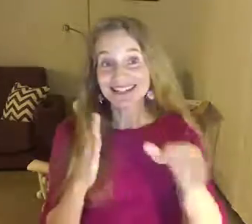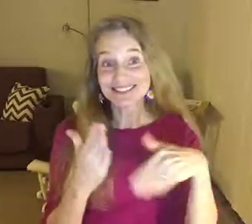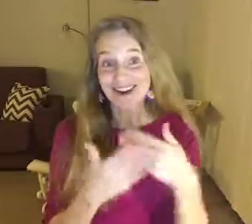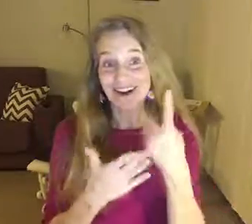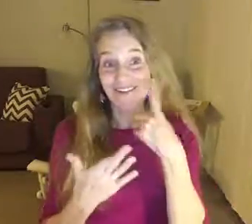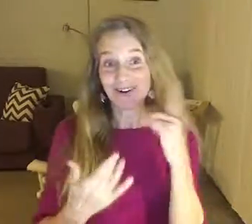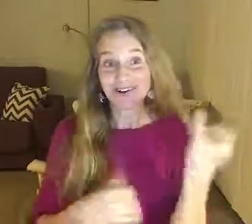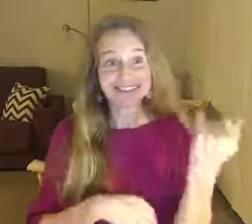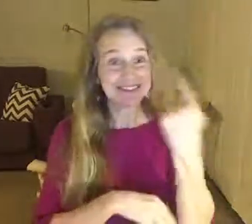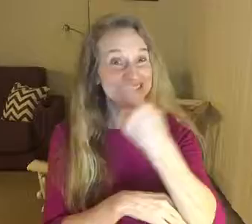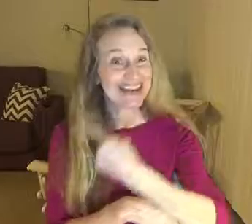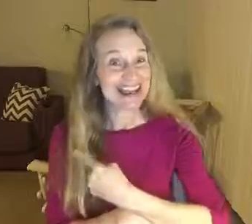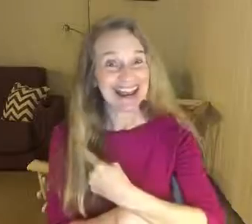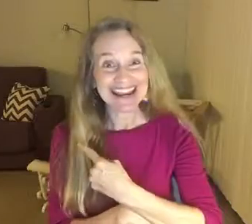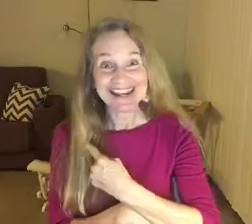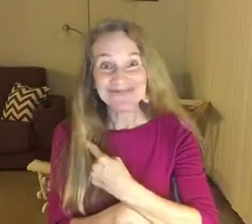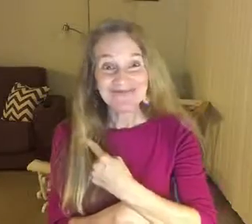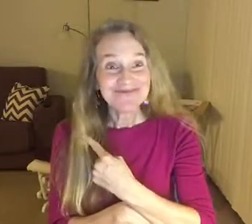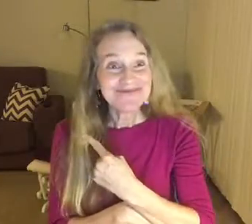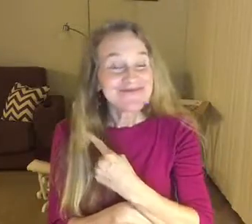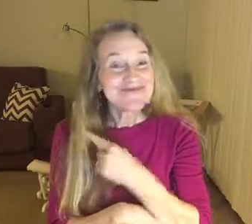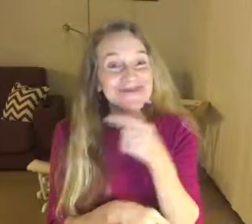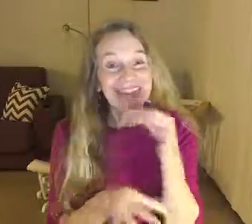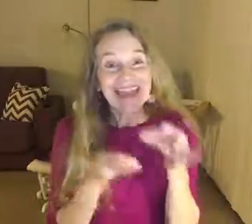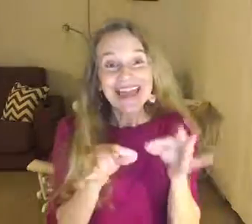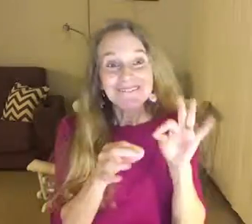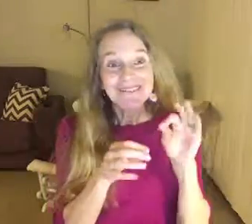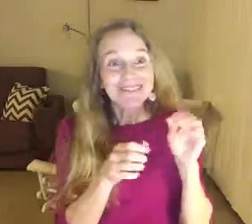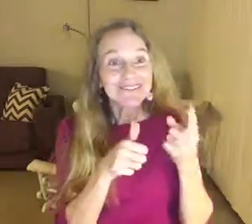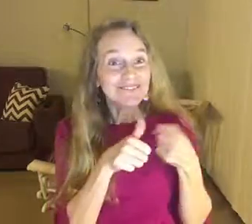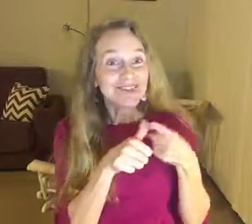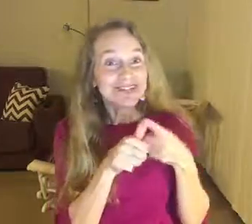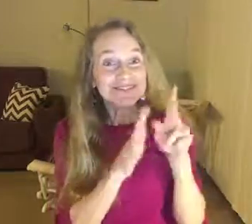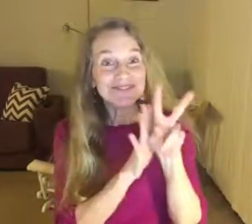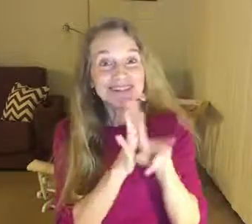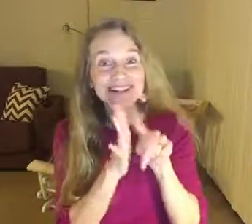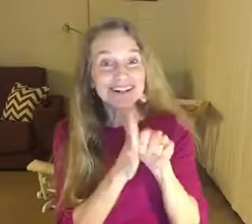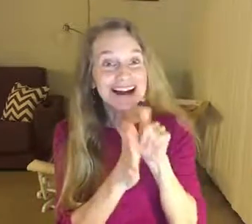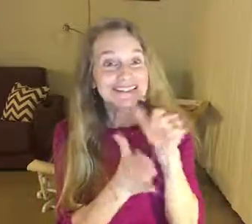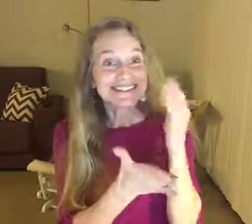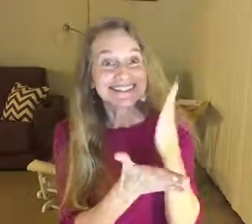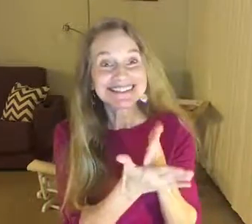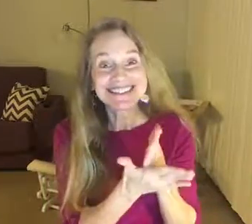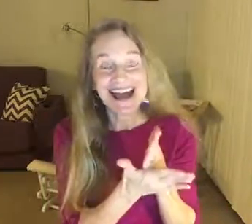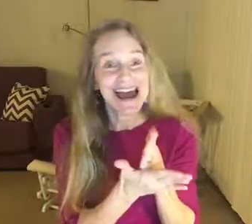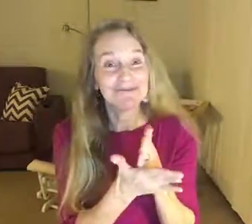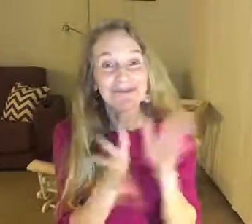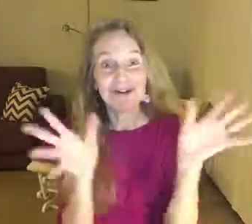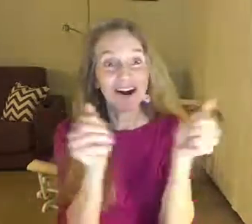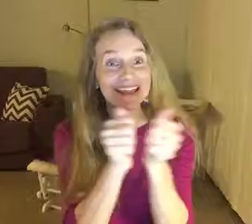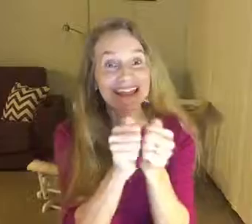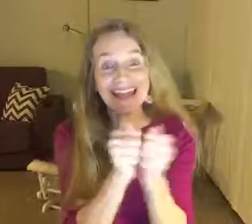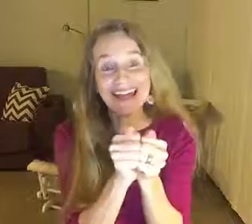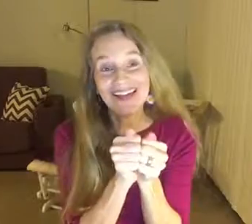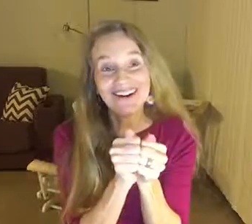that's all for today. He was the first feeder to start to be all together.